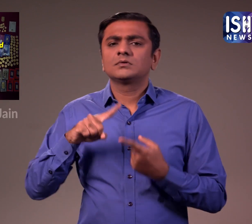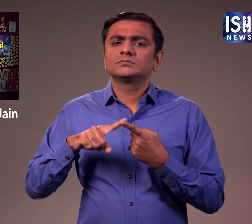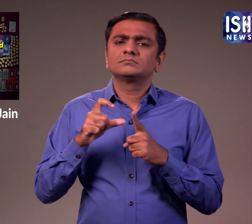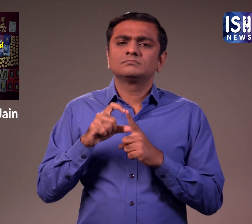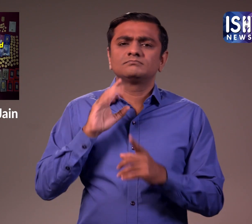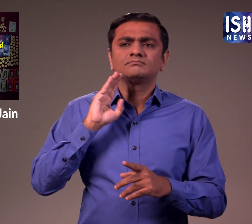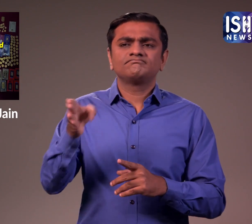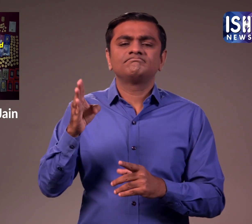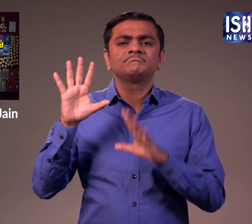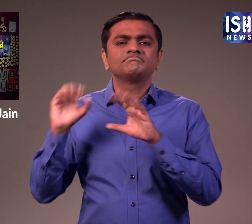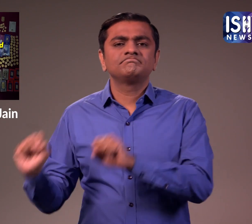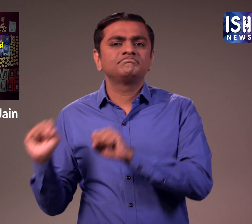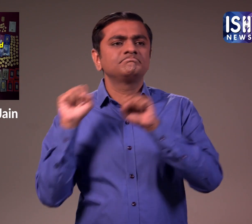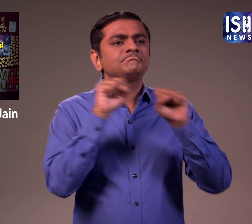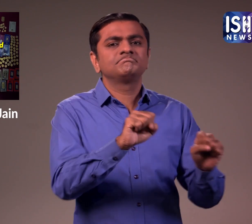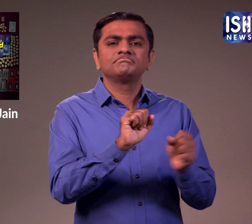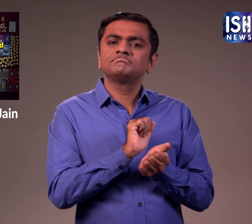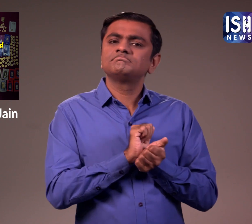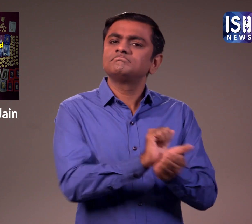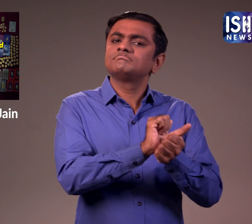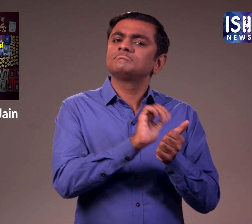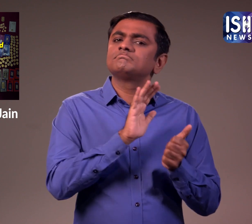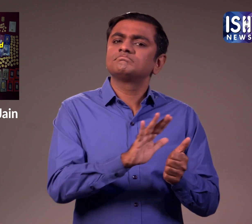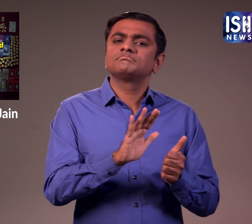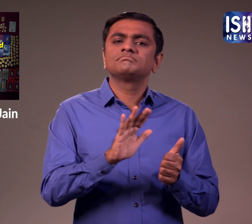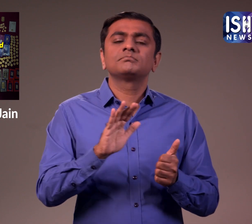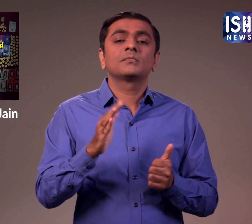He has been arrested earlier this month for 9 days.